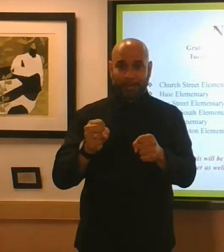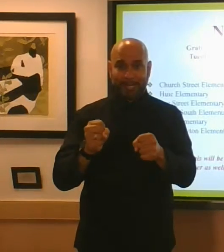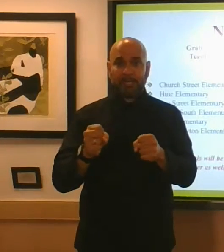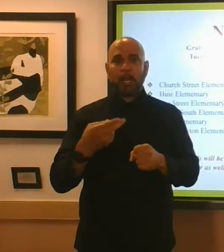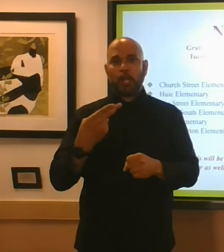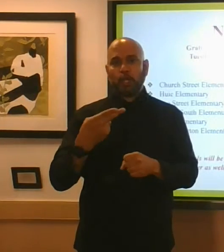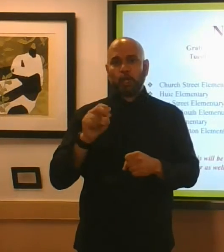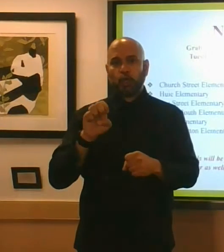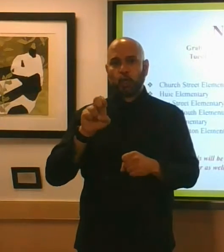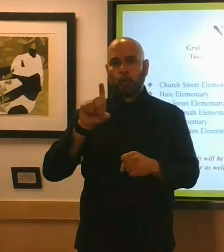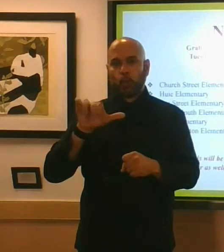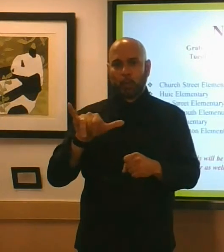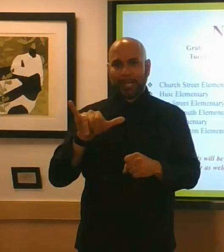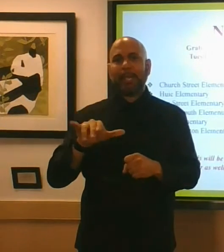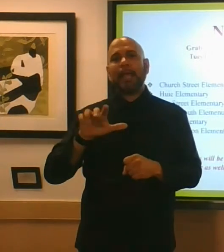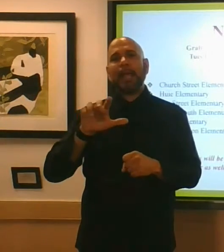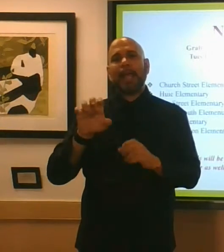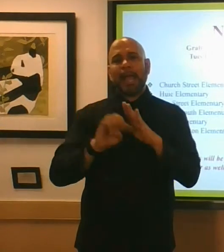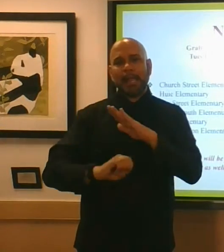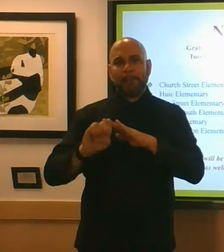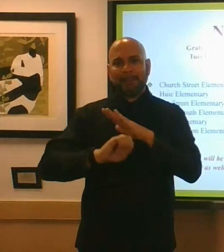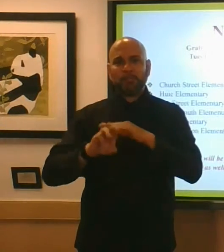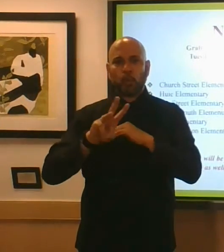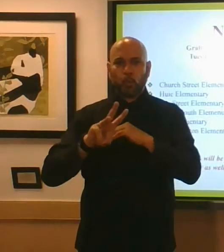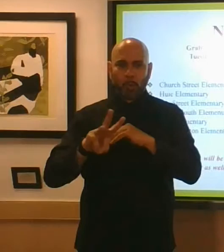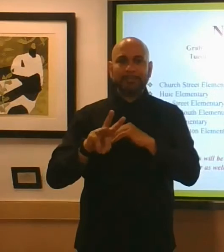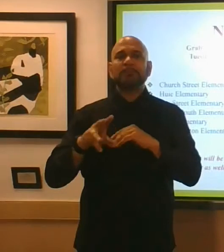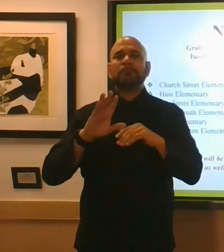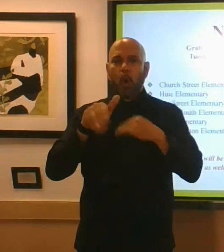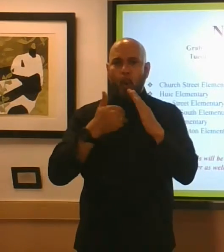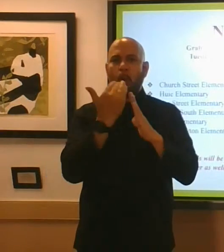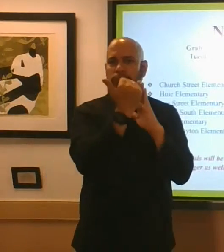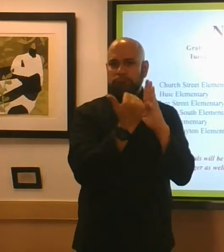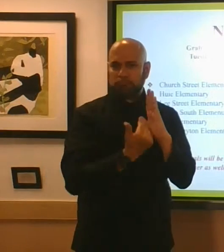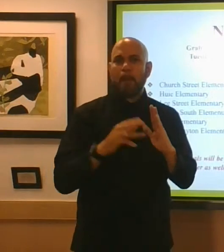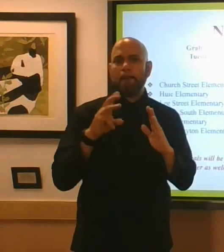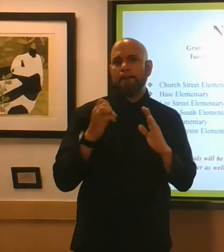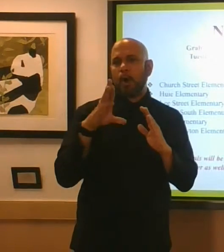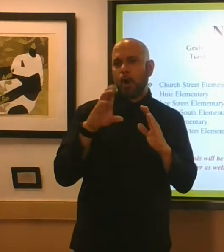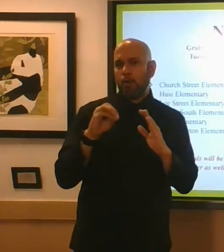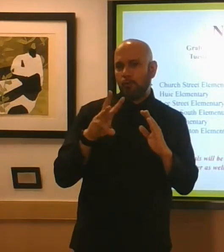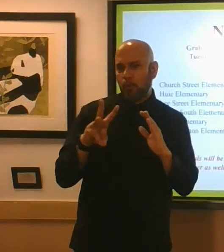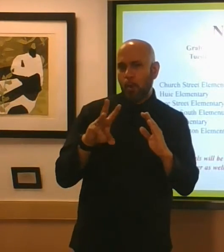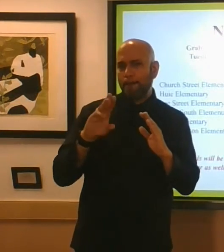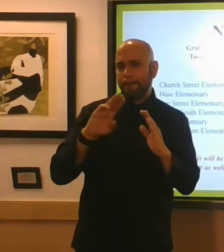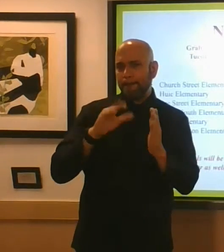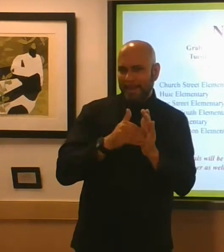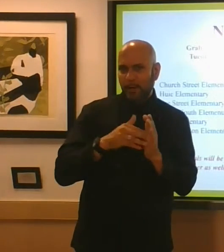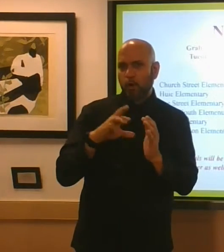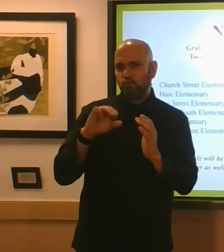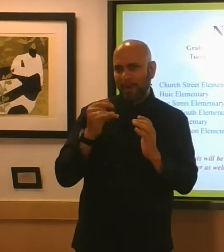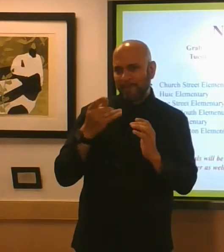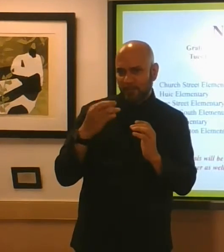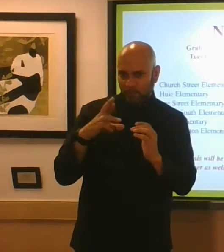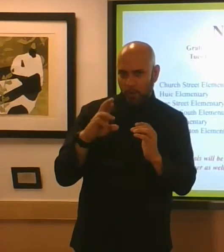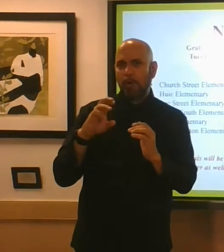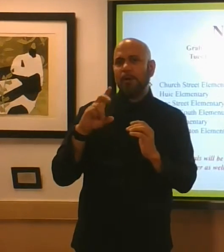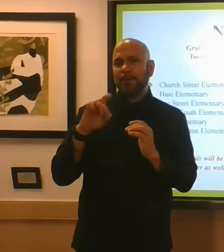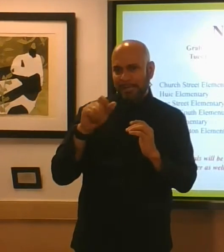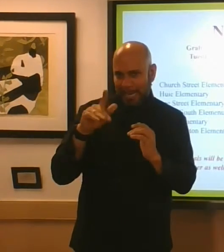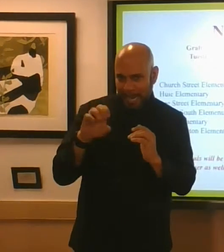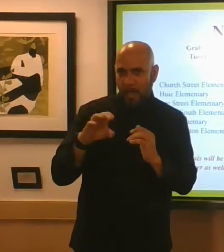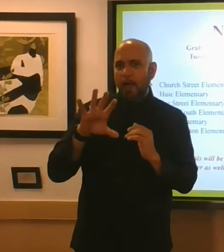point south tara west clayton kendrick middle morrow middle rex mill middle riverdale middle forest park